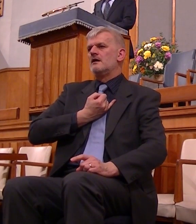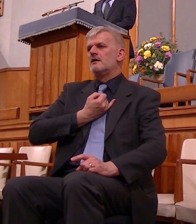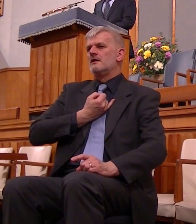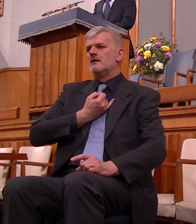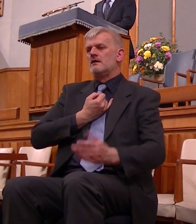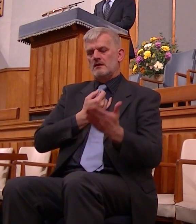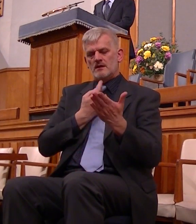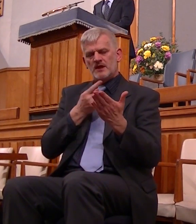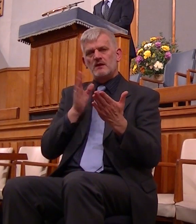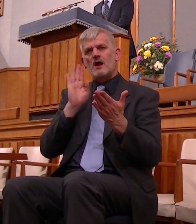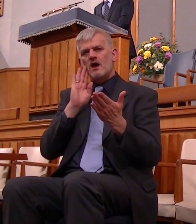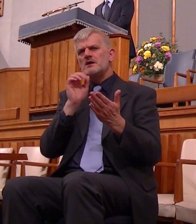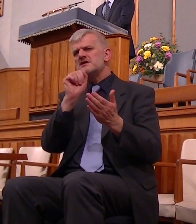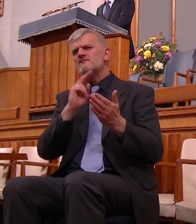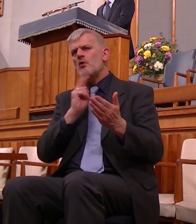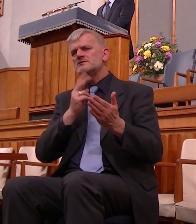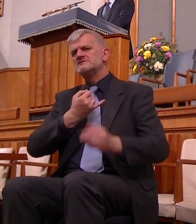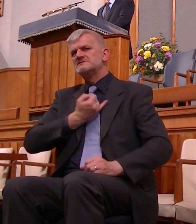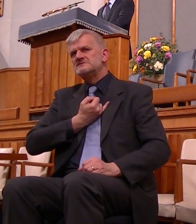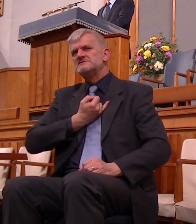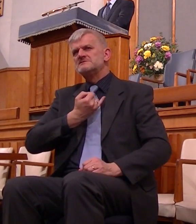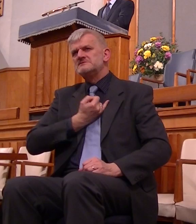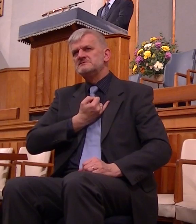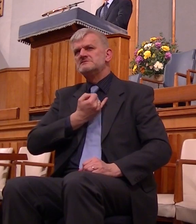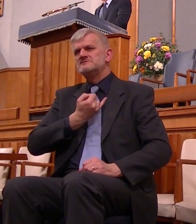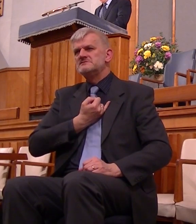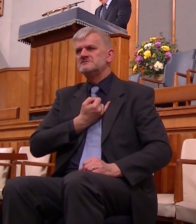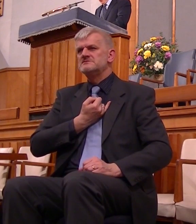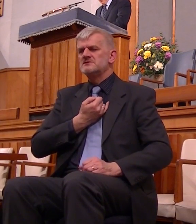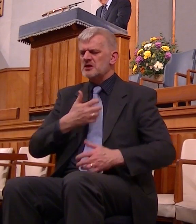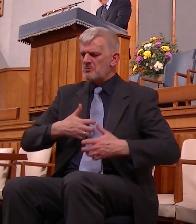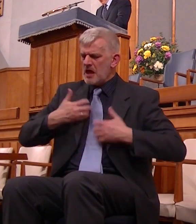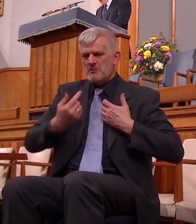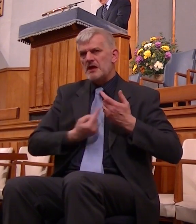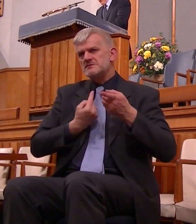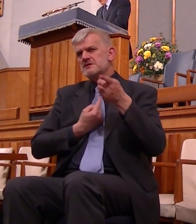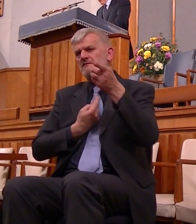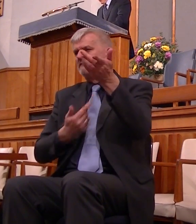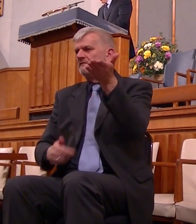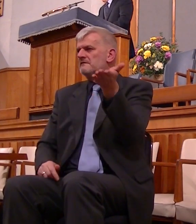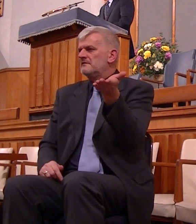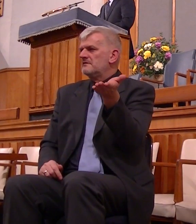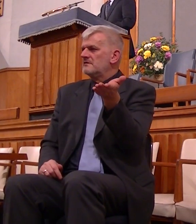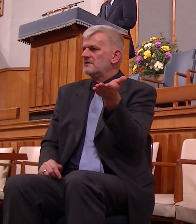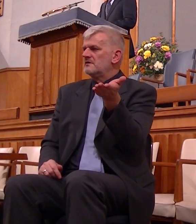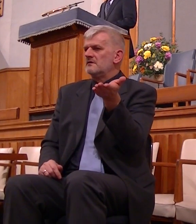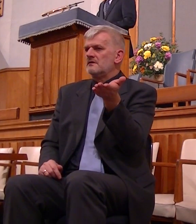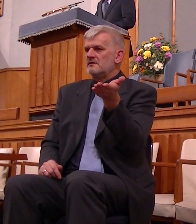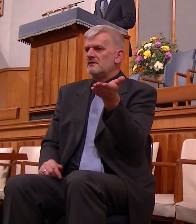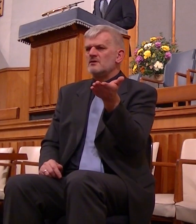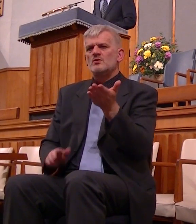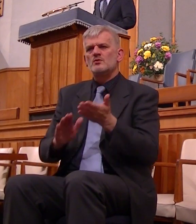thus what an interesting word old fashioned word bemoaning himself it